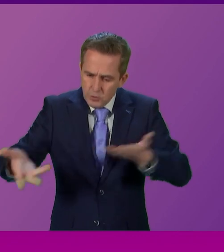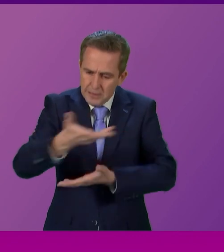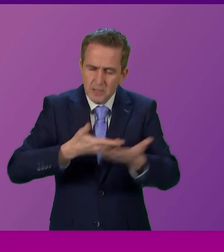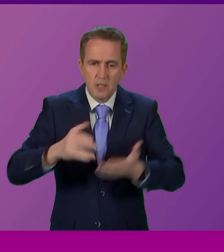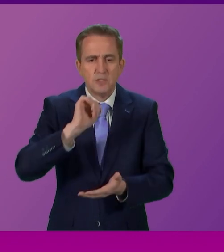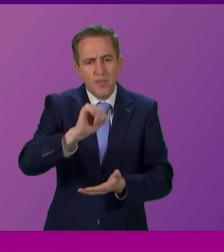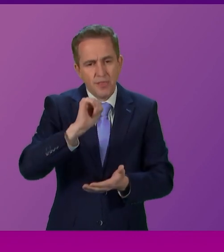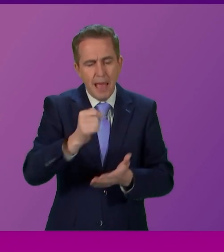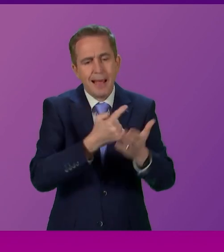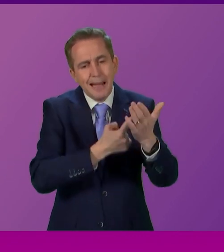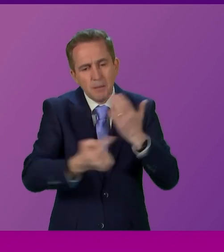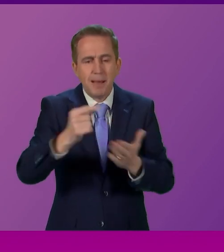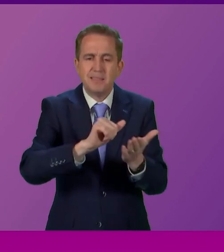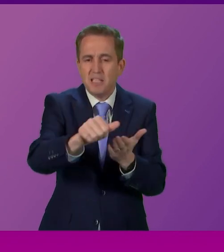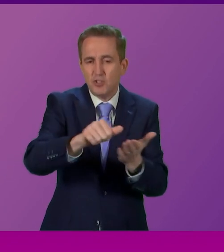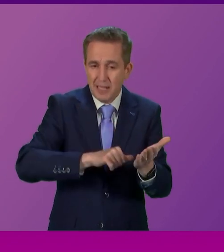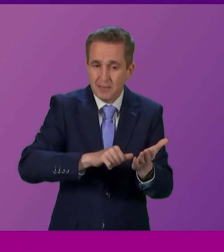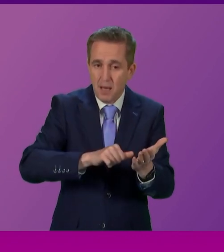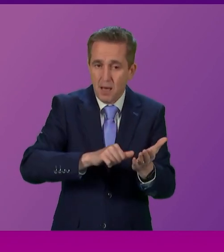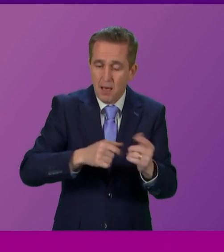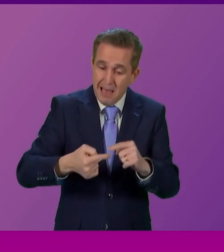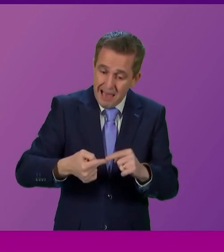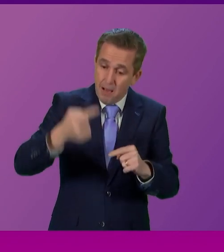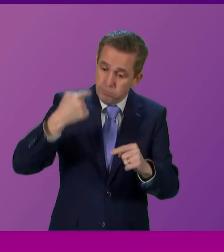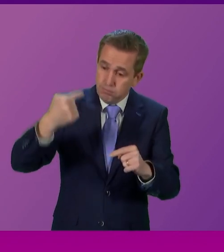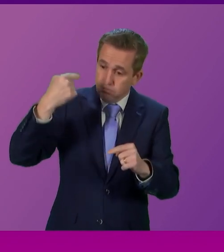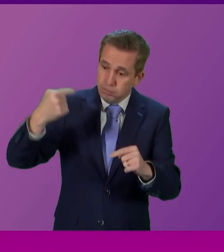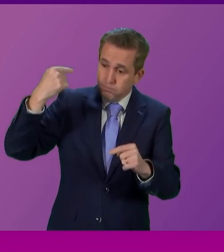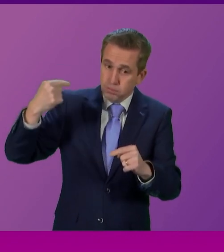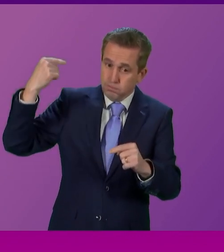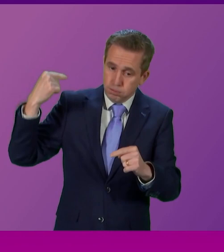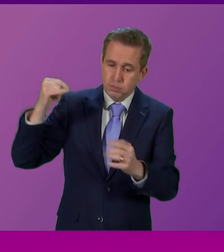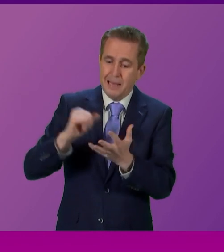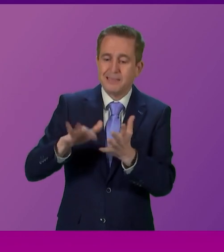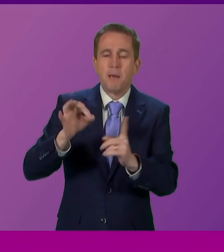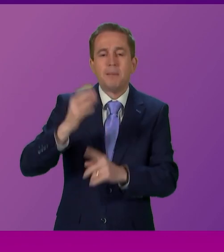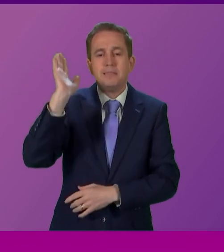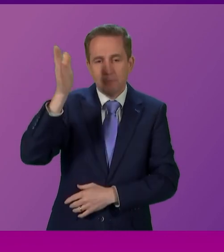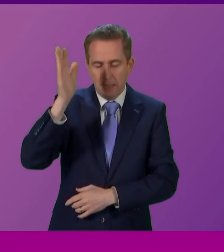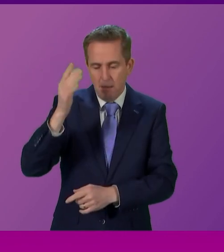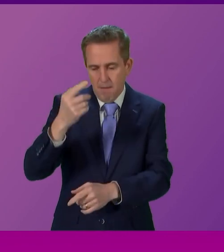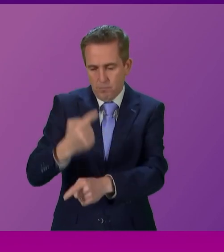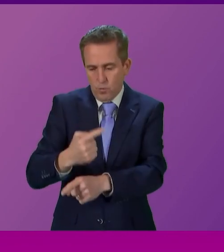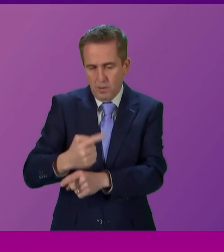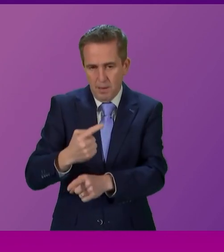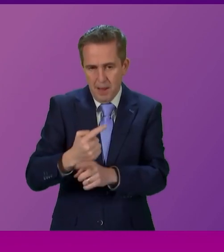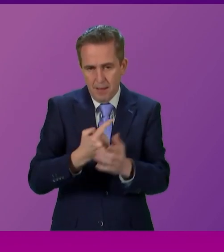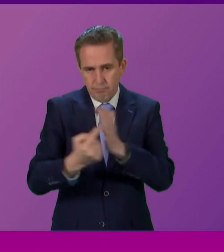Something we have seen from every nationalist speaker to a lesser or greater extent today.